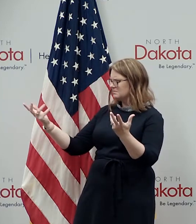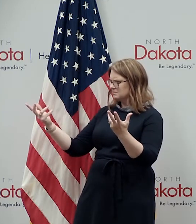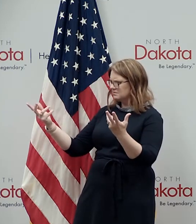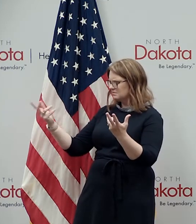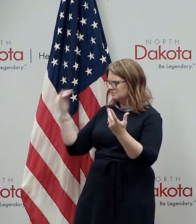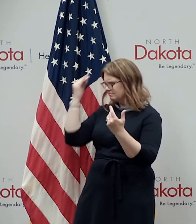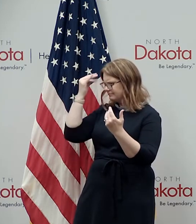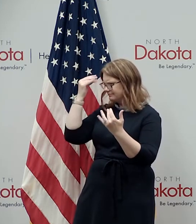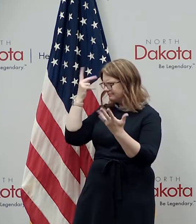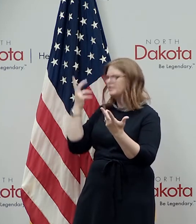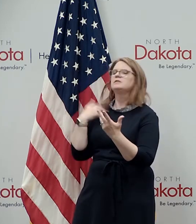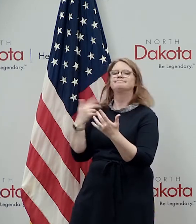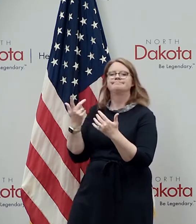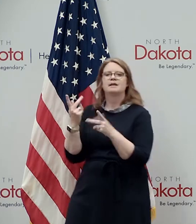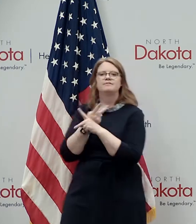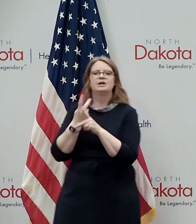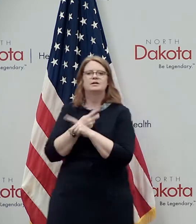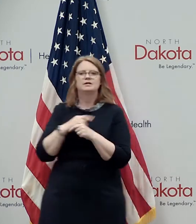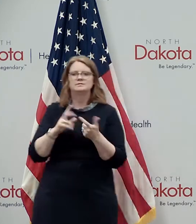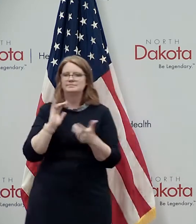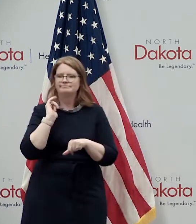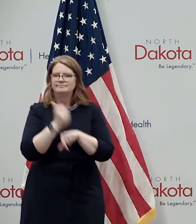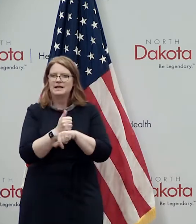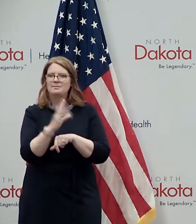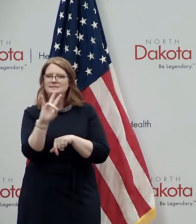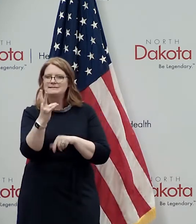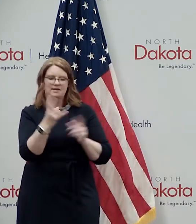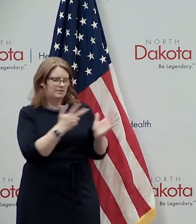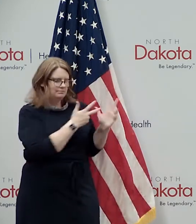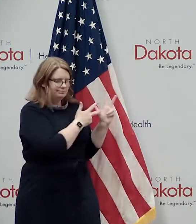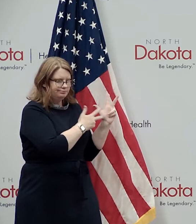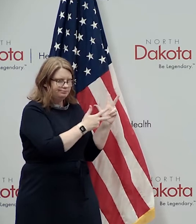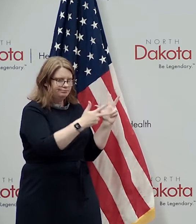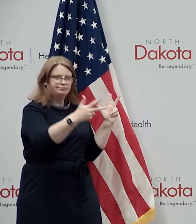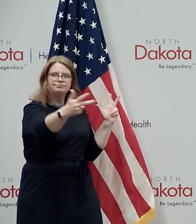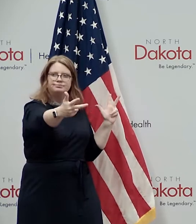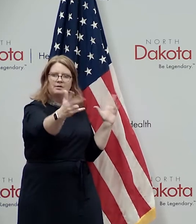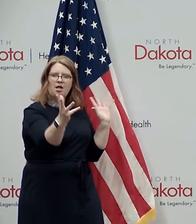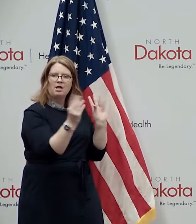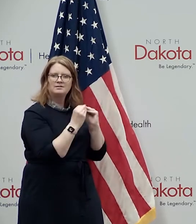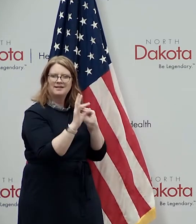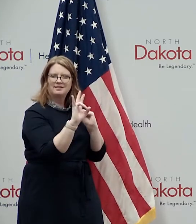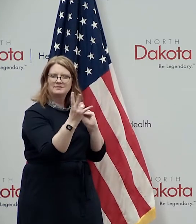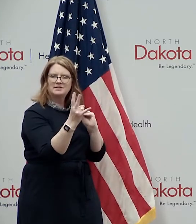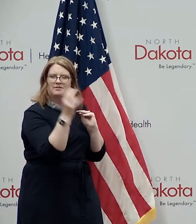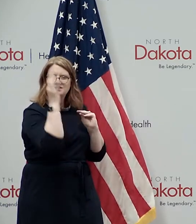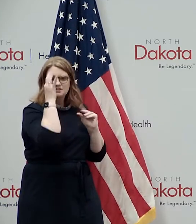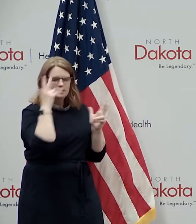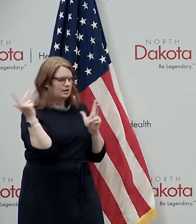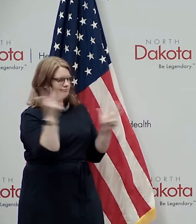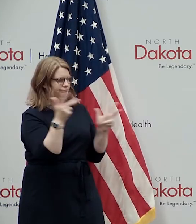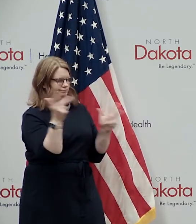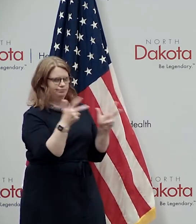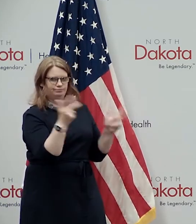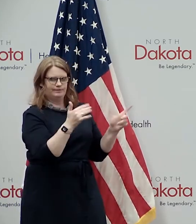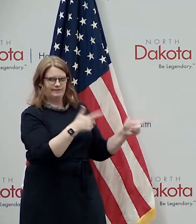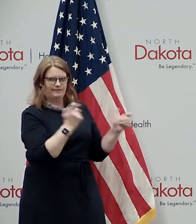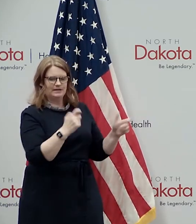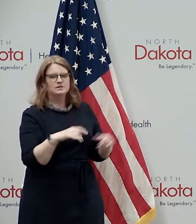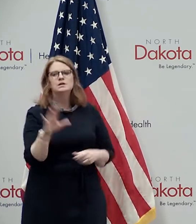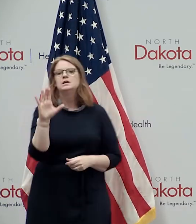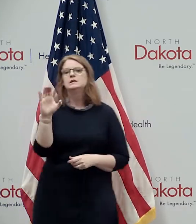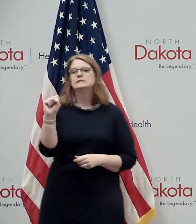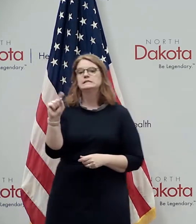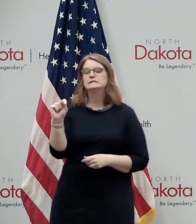place so again just a testament to the the quality of the men and women of the north dakota national guard the cst was